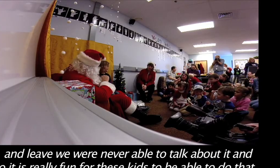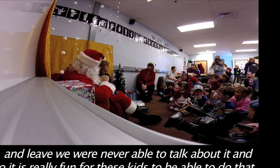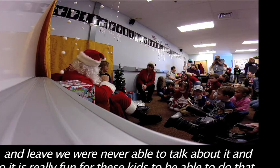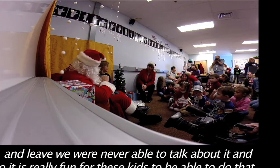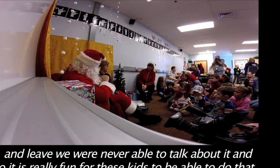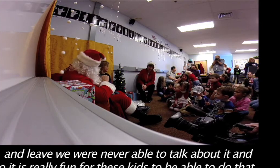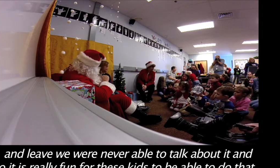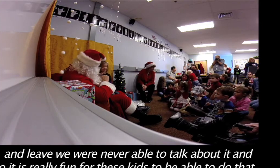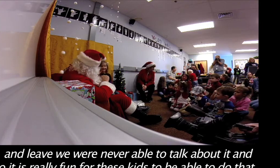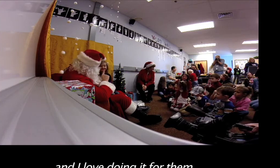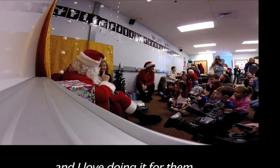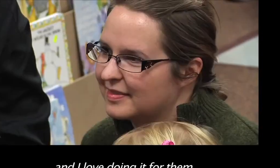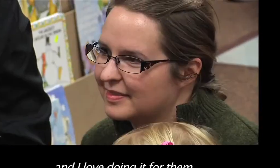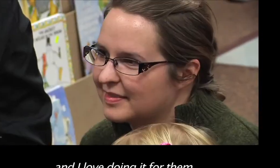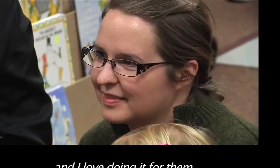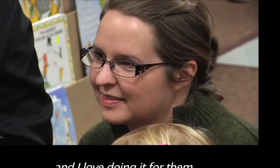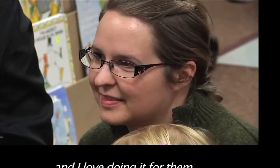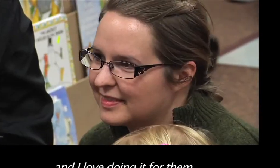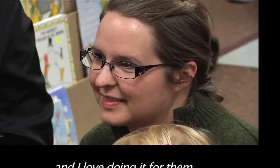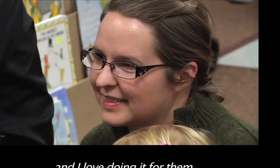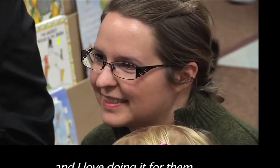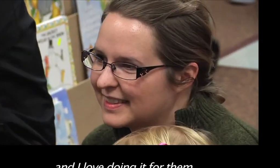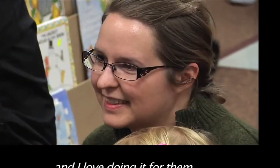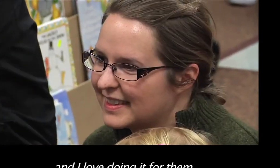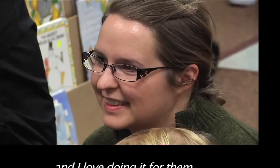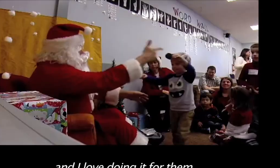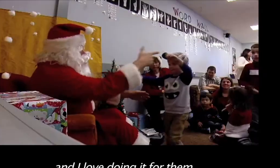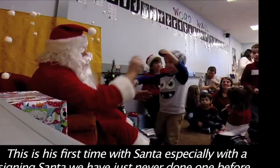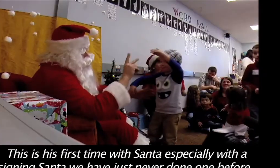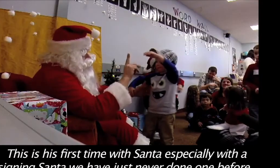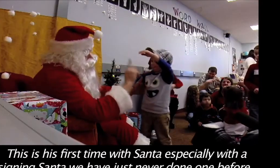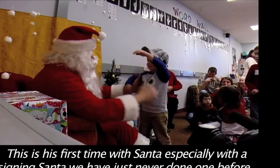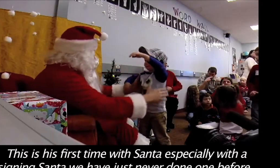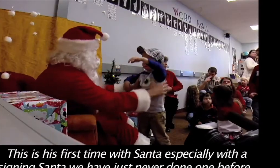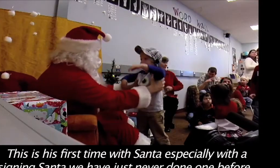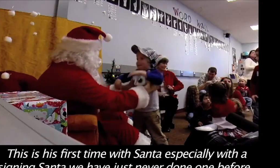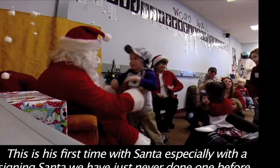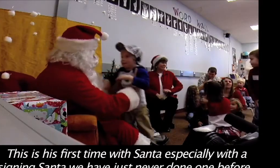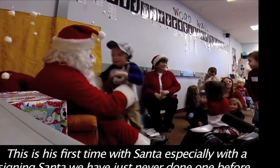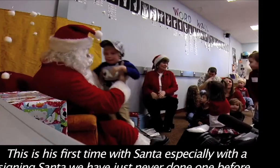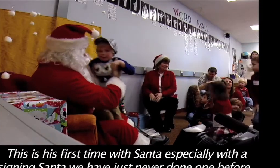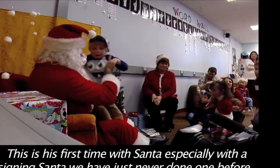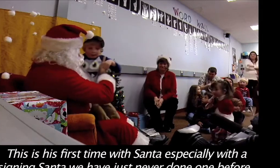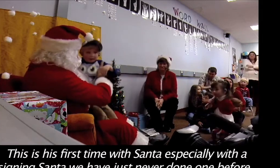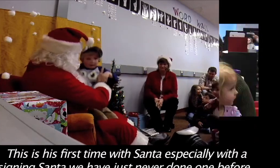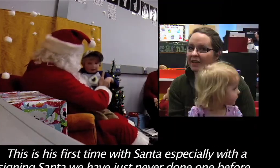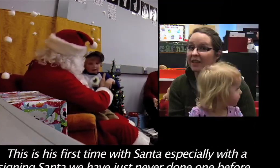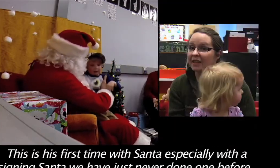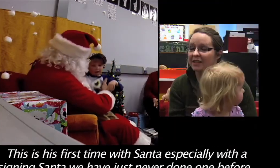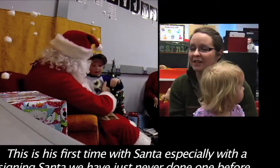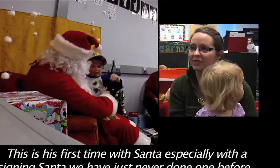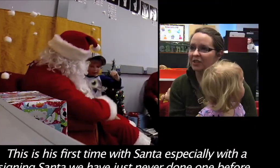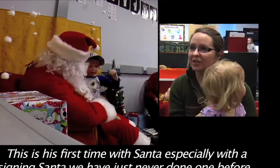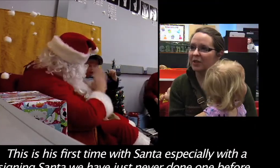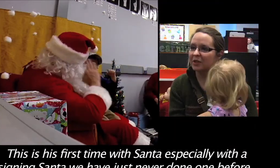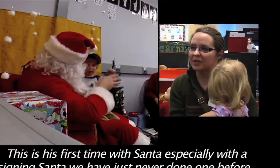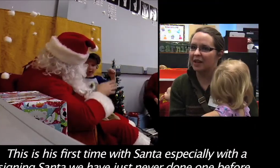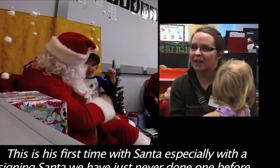to be able to do that and I love doing it for them. Oh, it'll be your turn next, okay. Yeah, this is his first time as Santa,